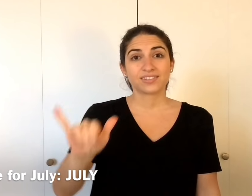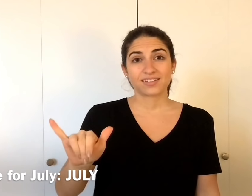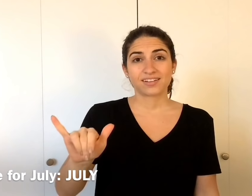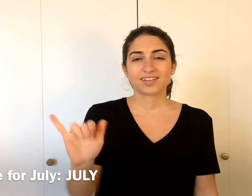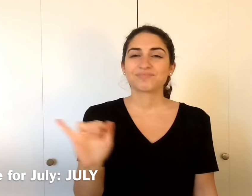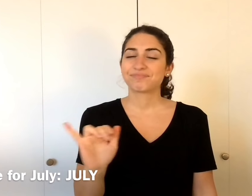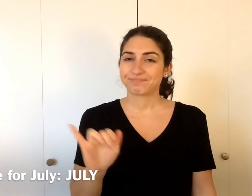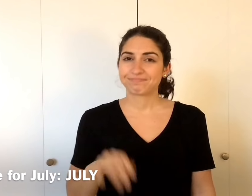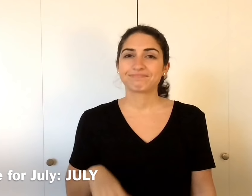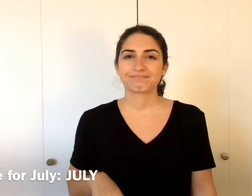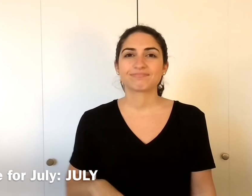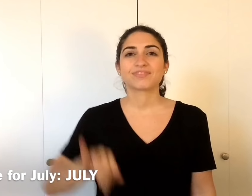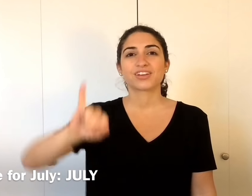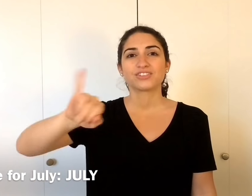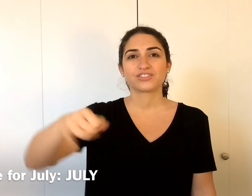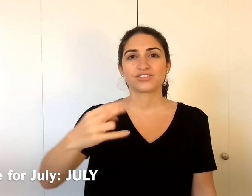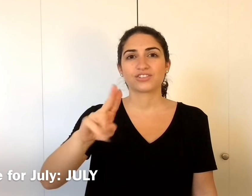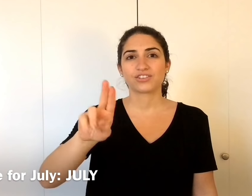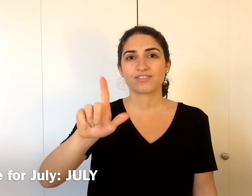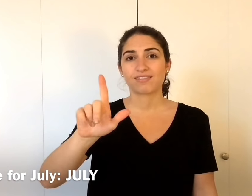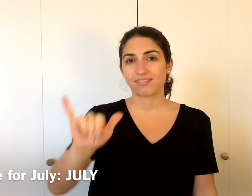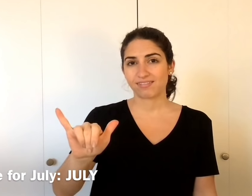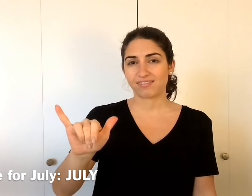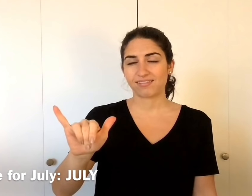July. Same thing. J-U-L-Y.